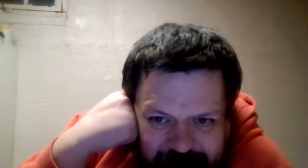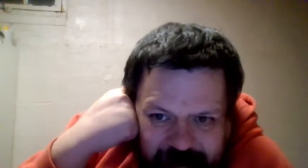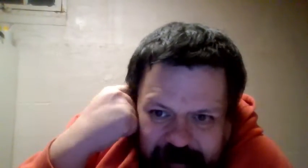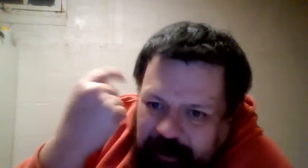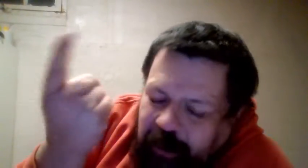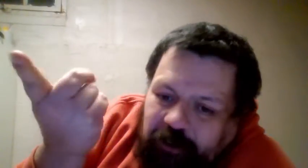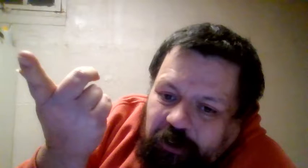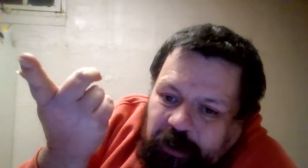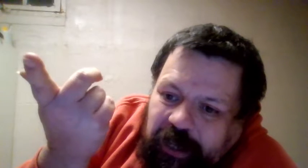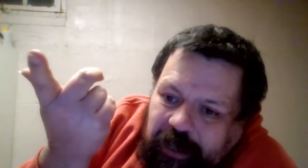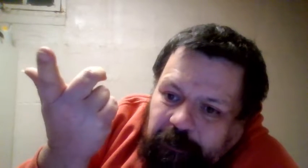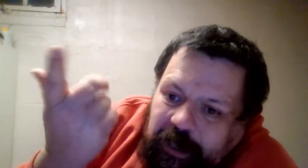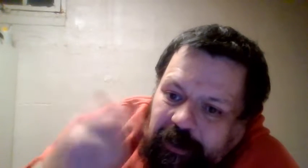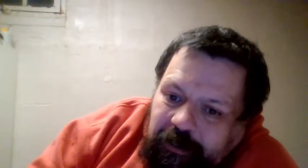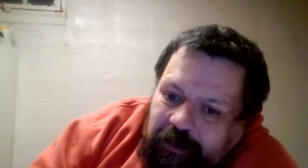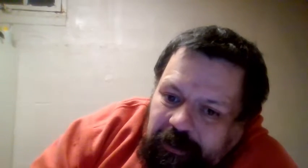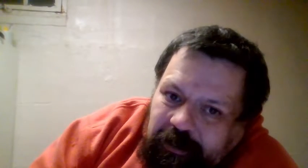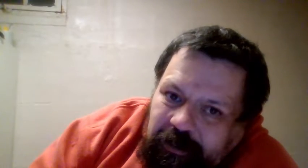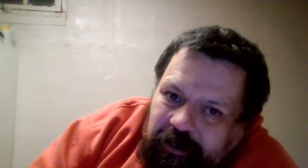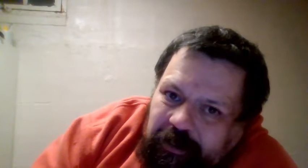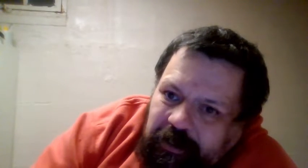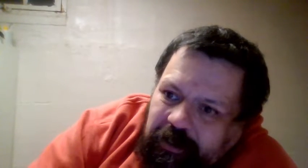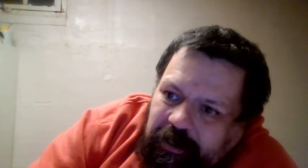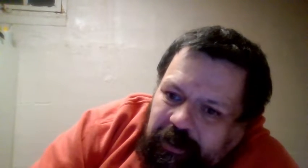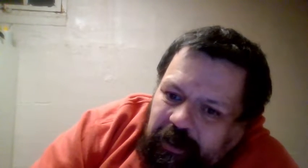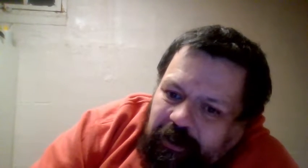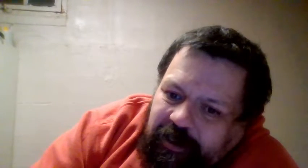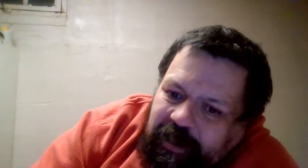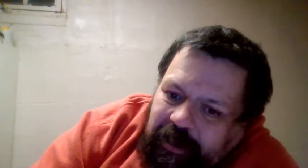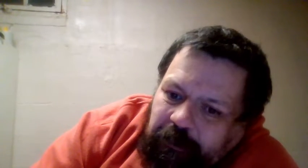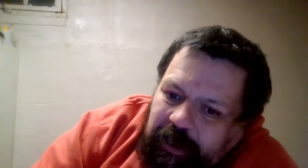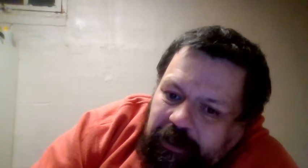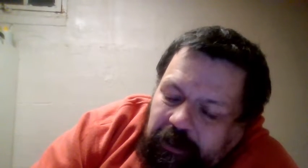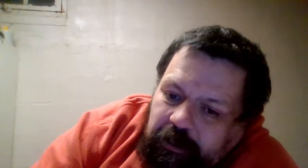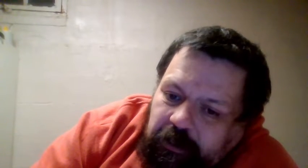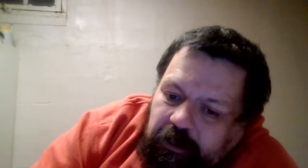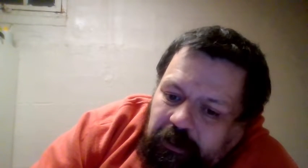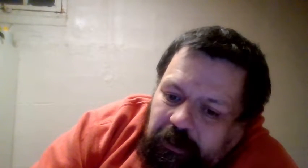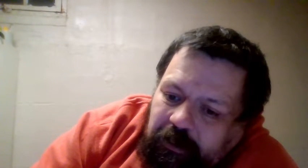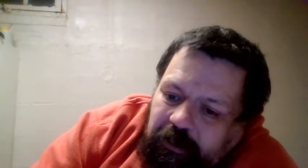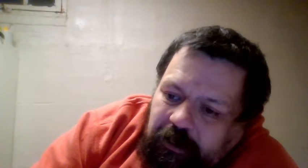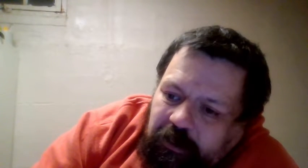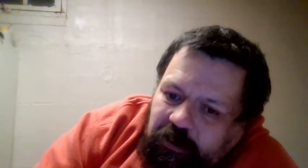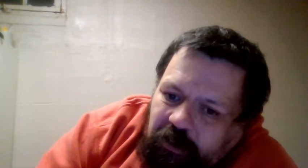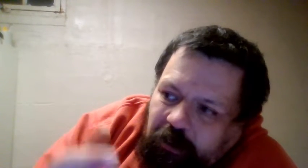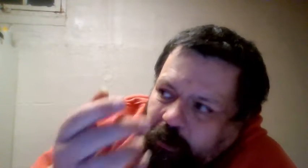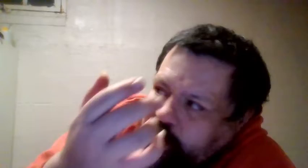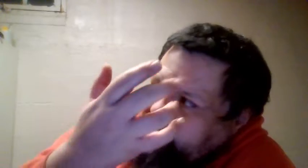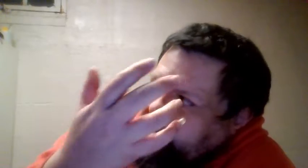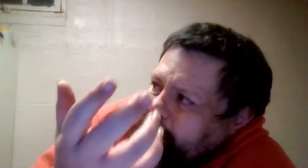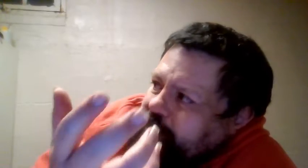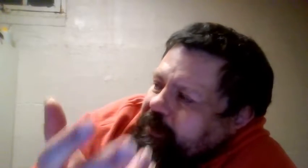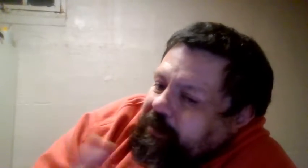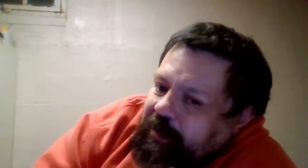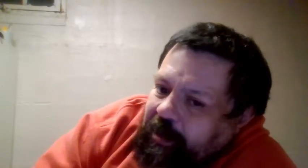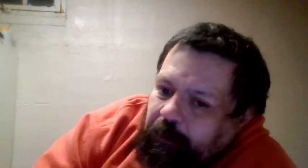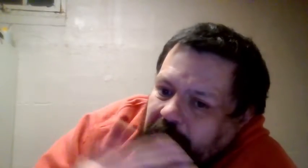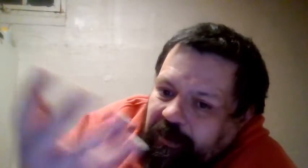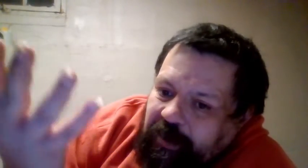Are you kidding me? Are you kidding me? So, you're basically saying, you're basically